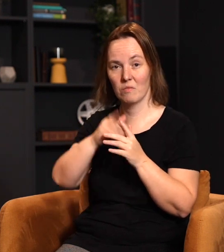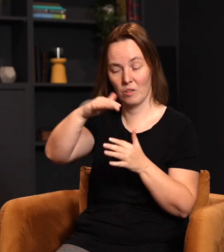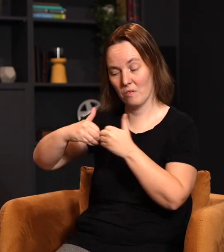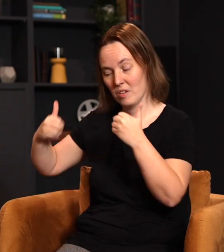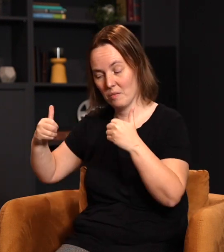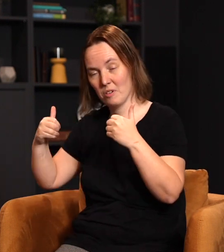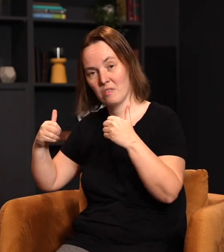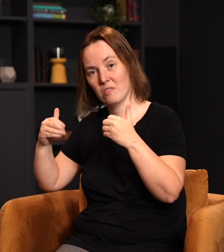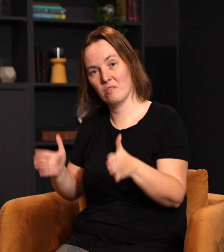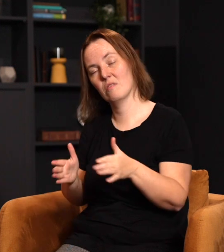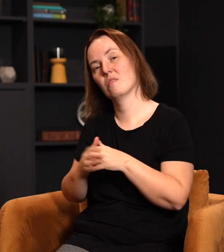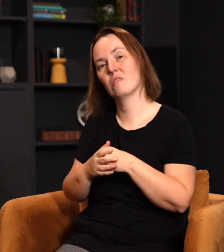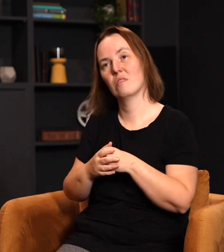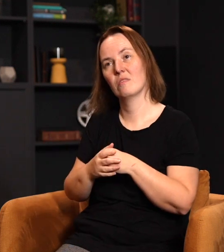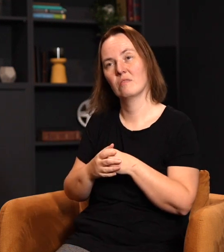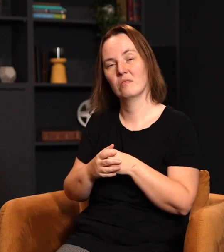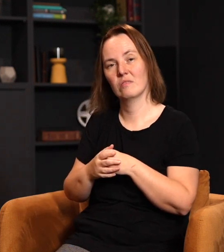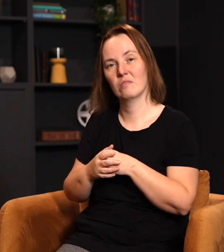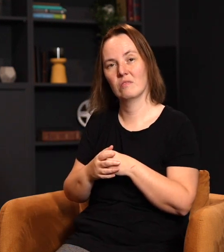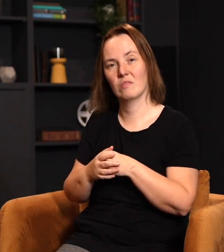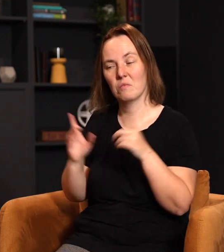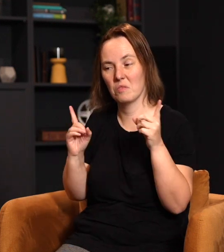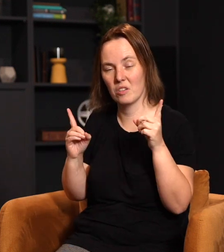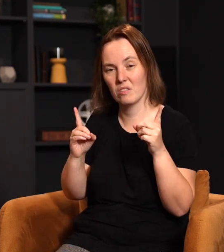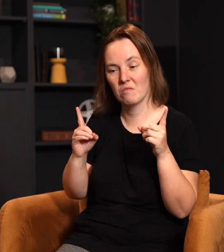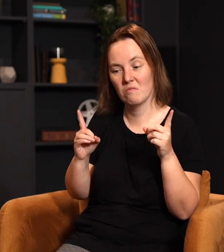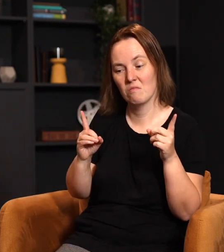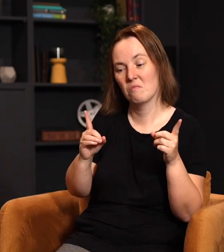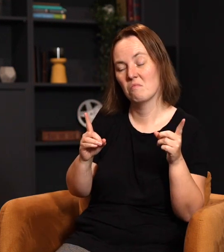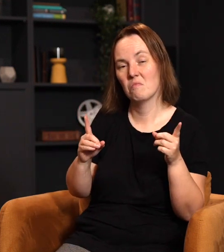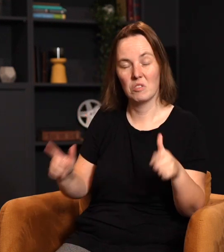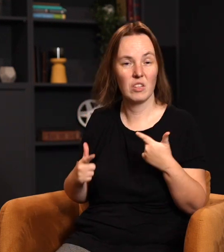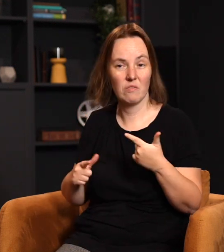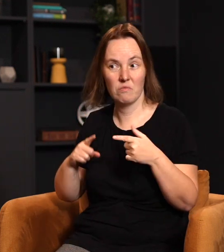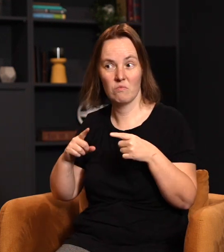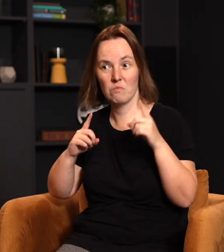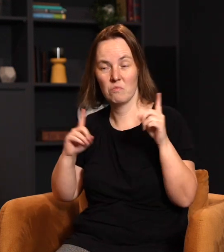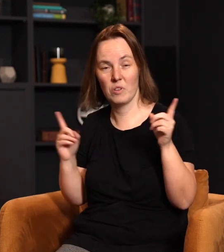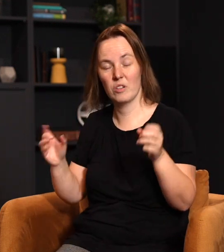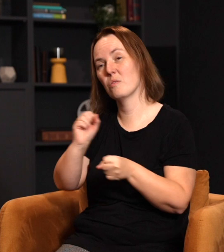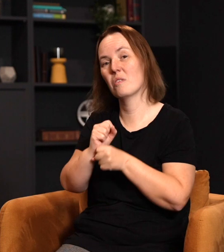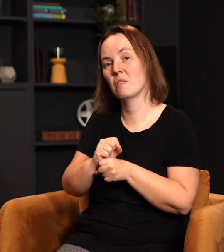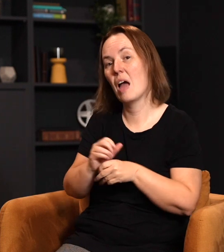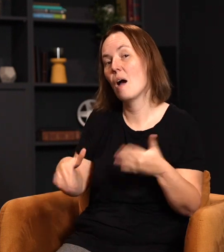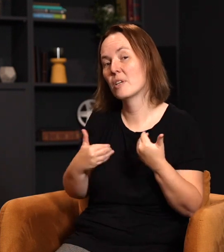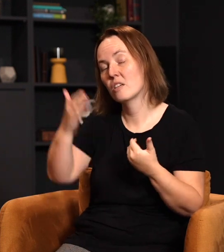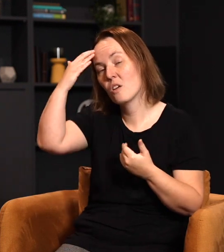own neighborhood. Just begin with your own neighborhood. Begin with your own workplace. Don't bother raising your hands, but how many know the names of your neighbor?